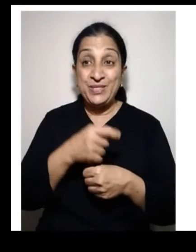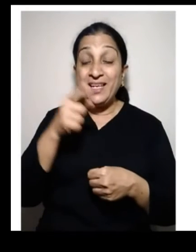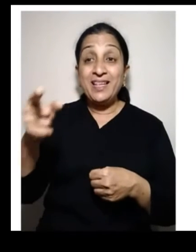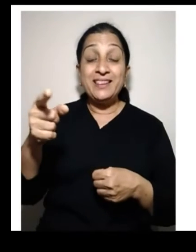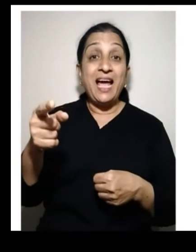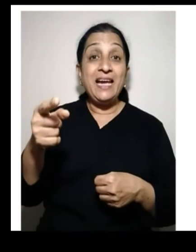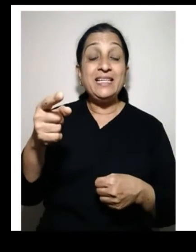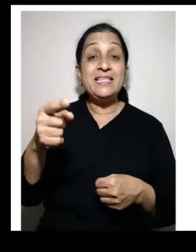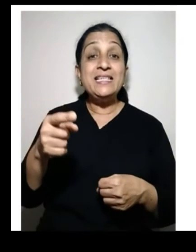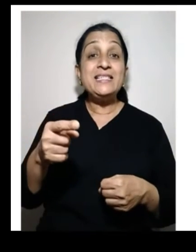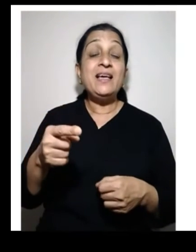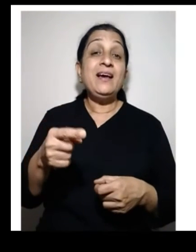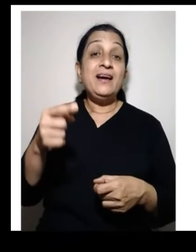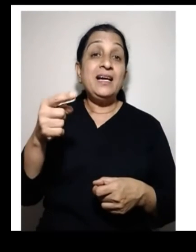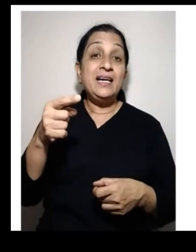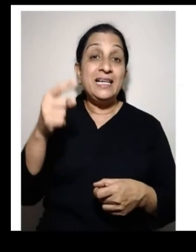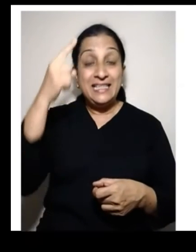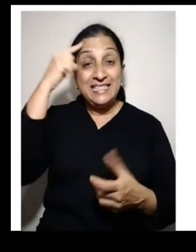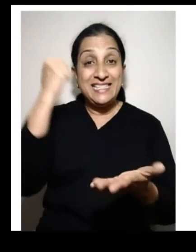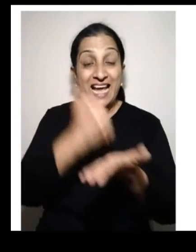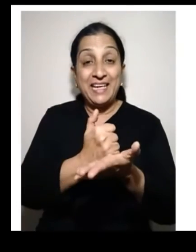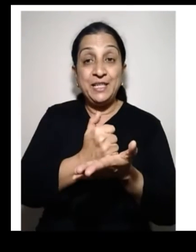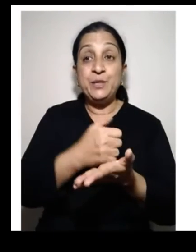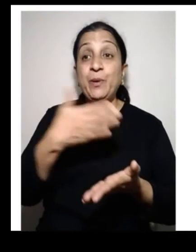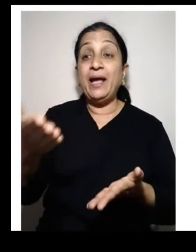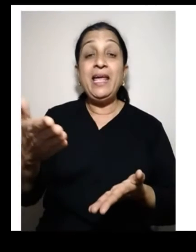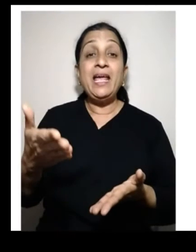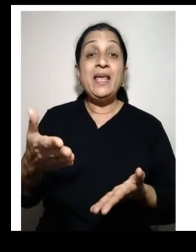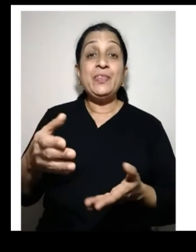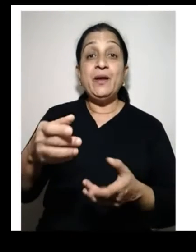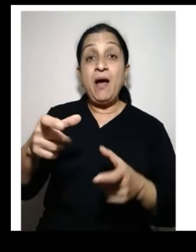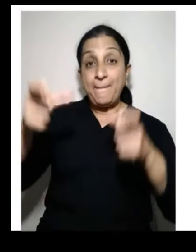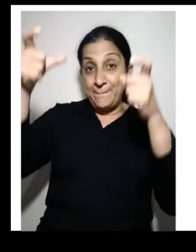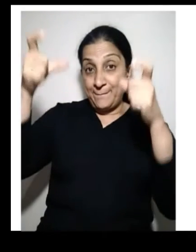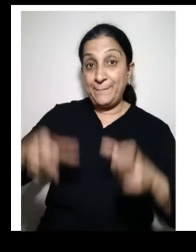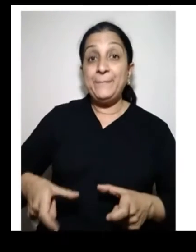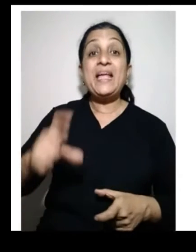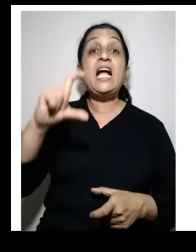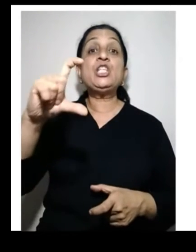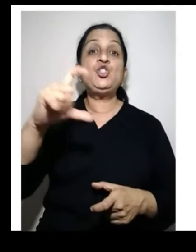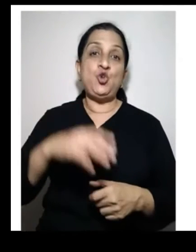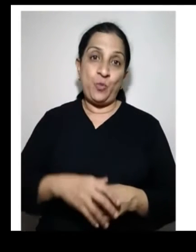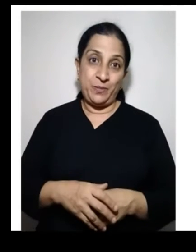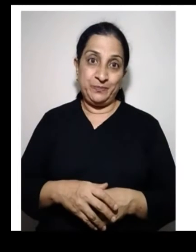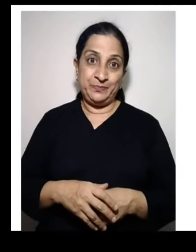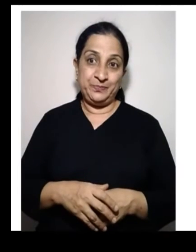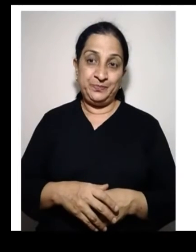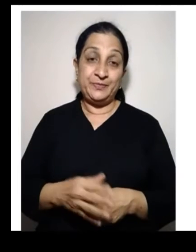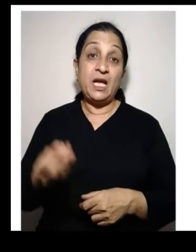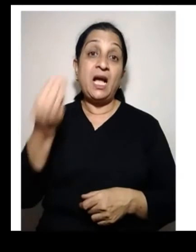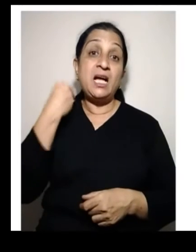There, what to produce, that is decided by the consumer.